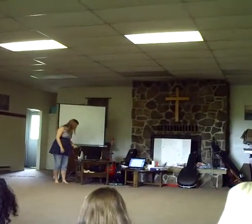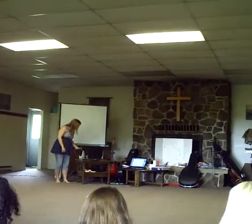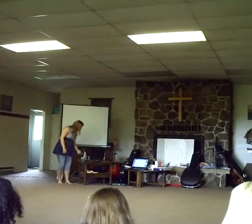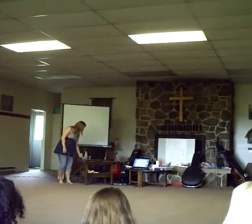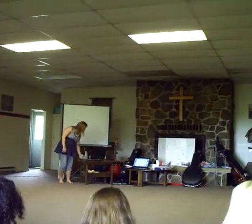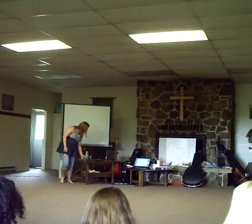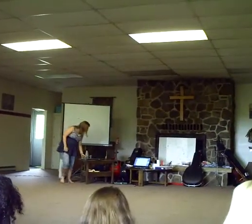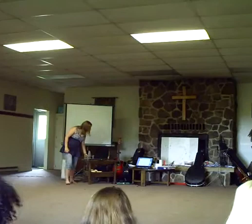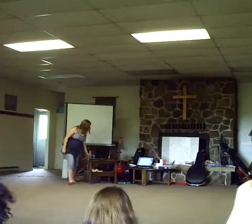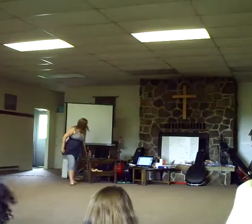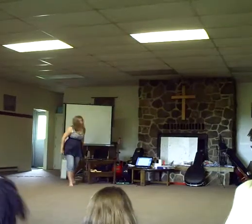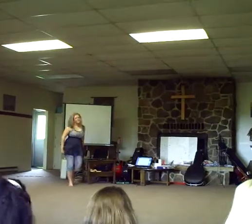You know it.